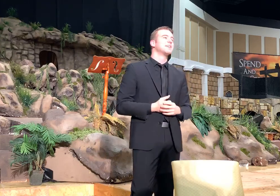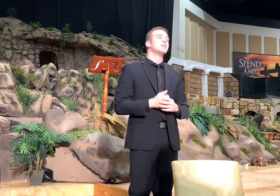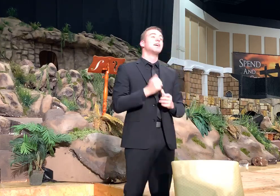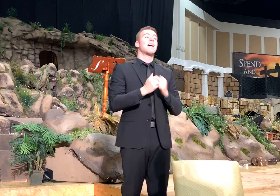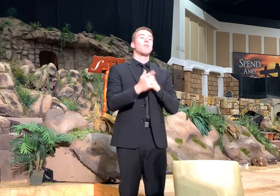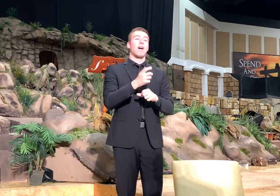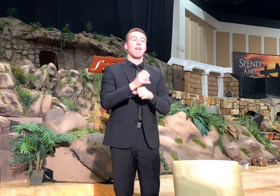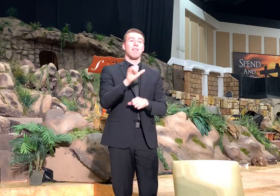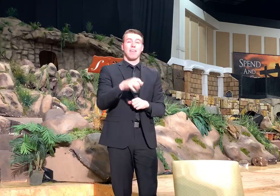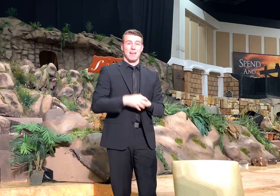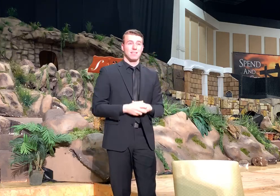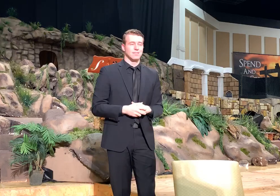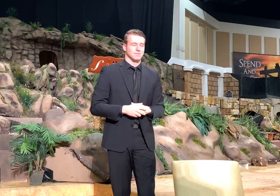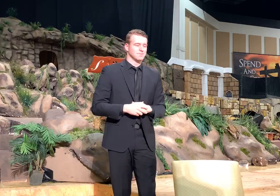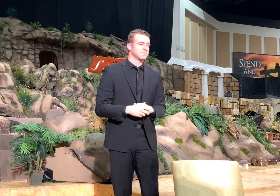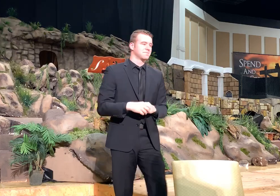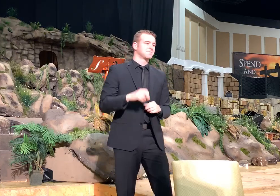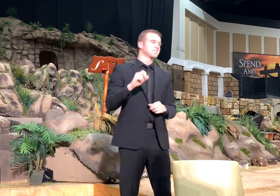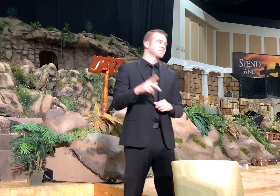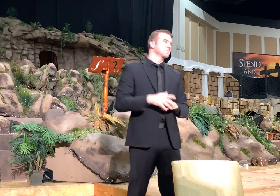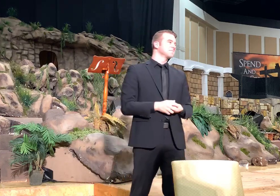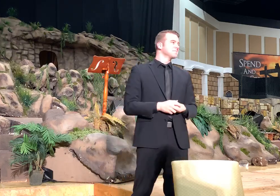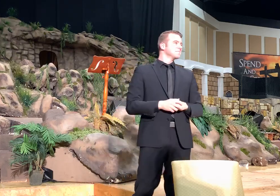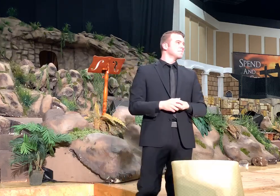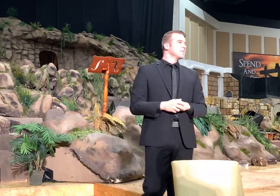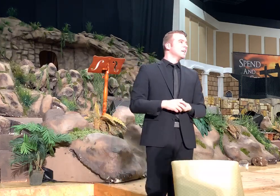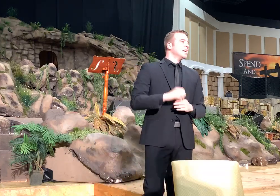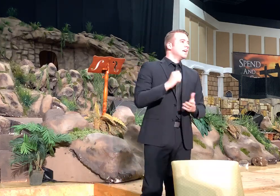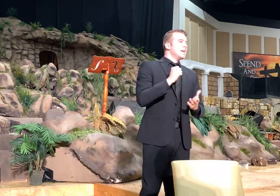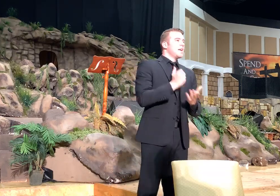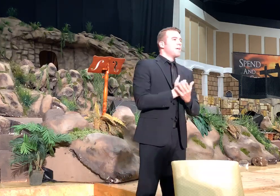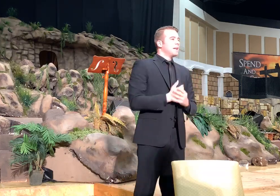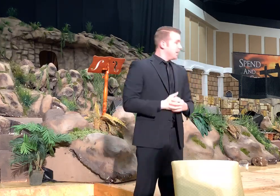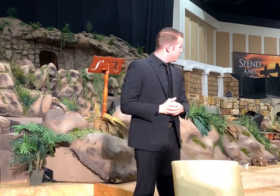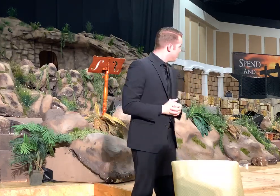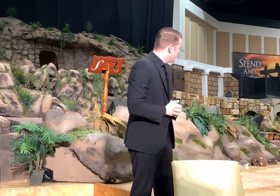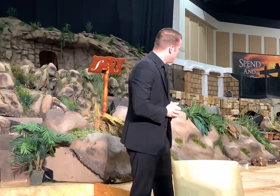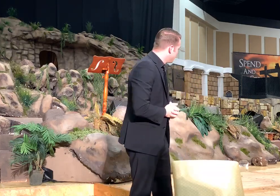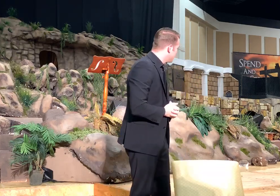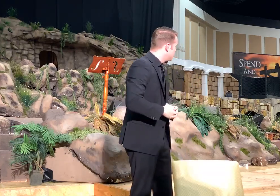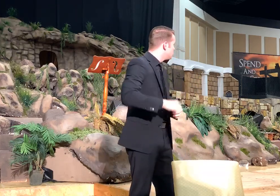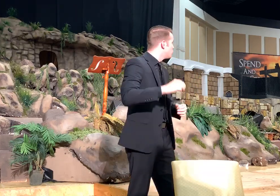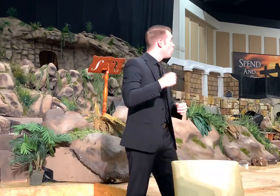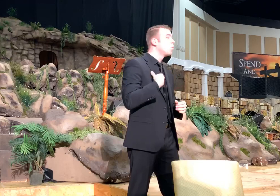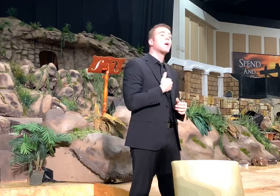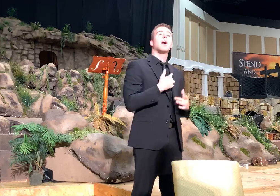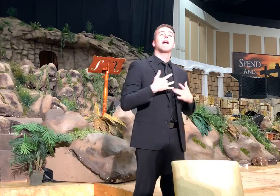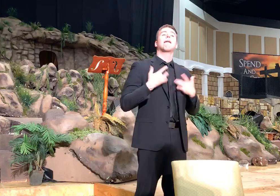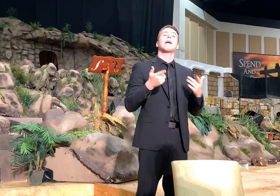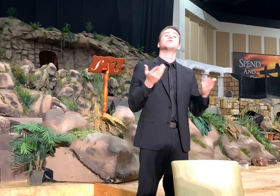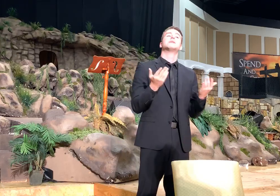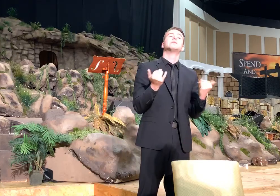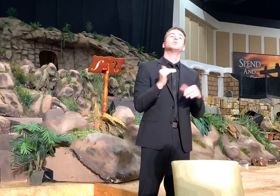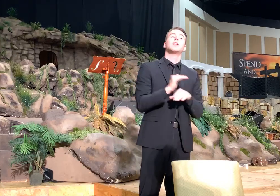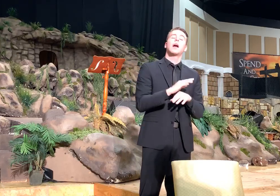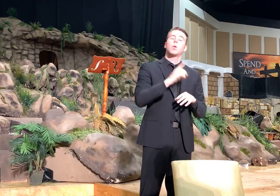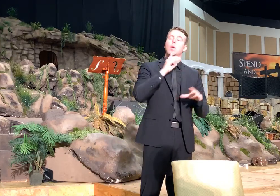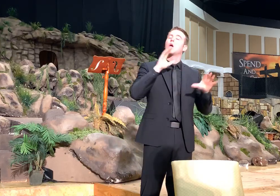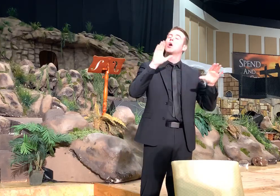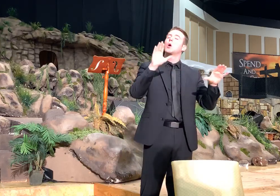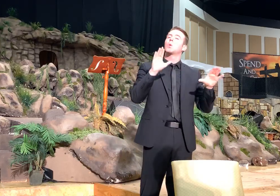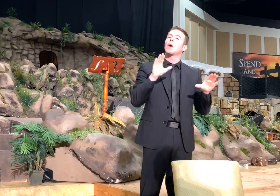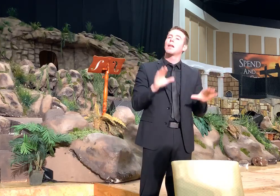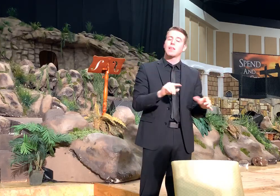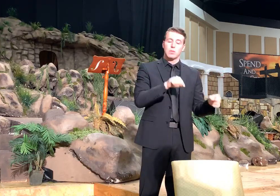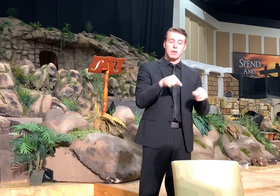Everybody got it. Okay? Amen. So we're glad you're here tonight. What a great thing